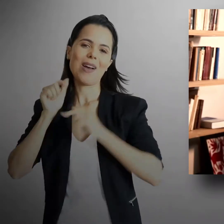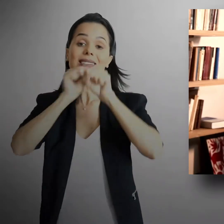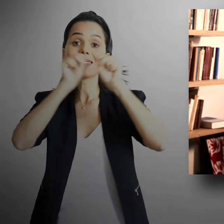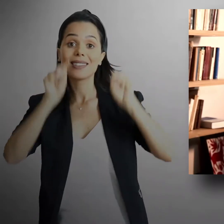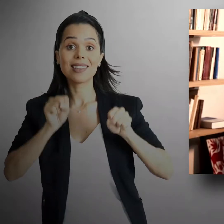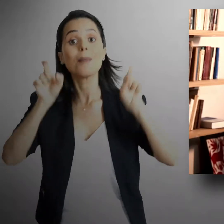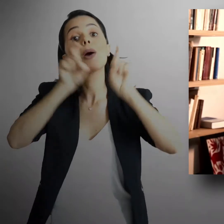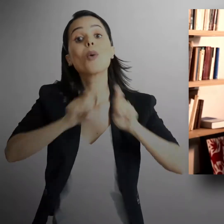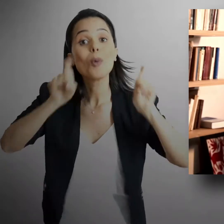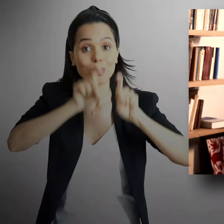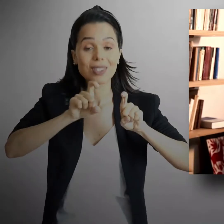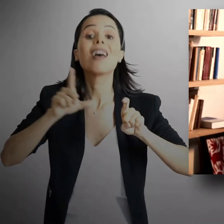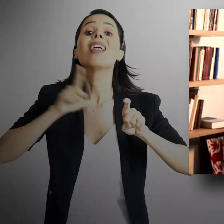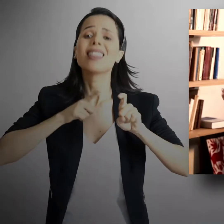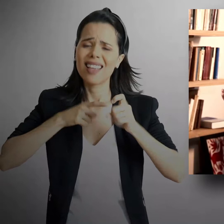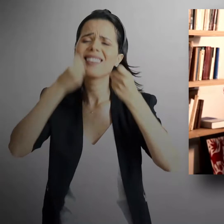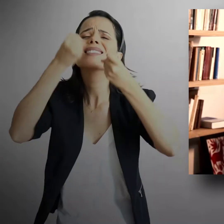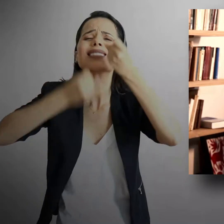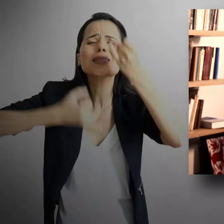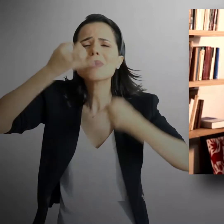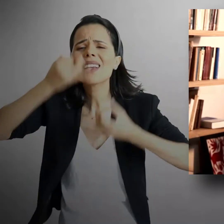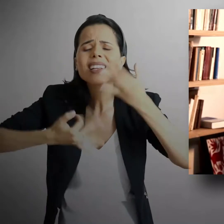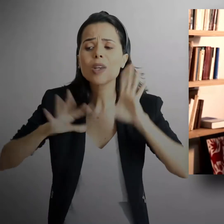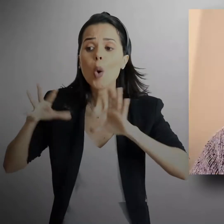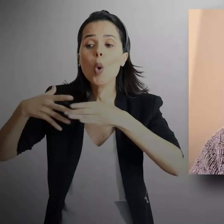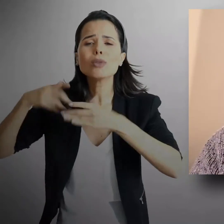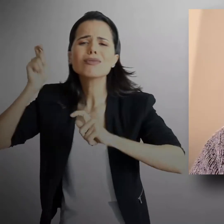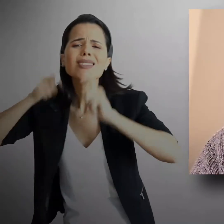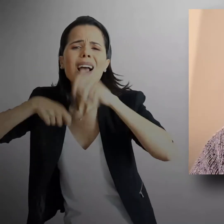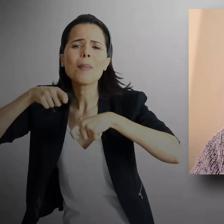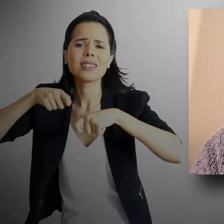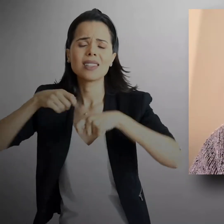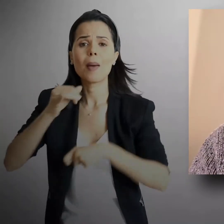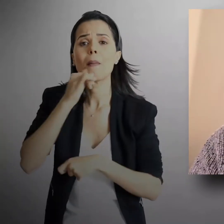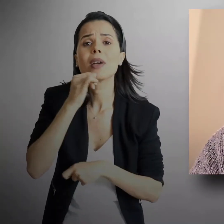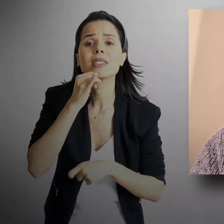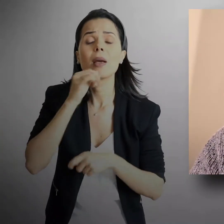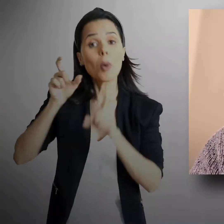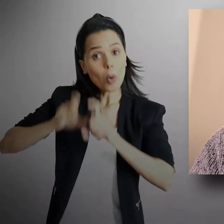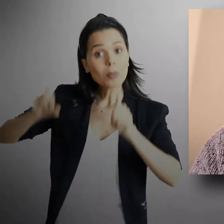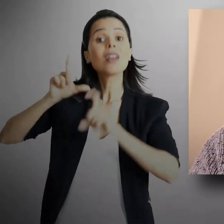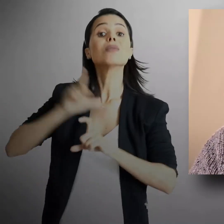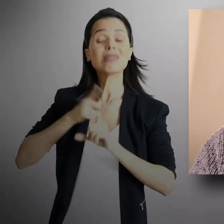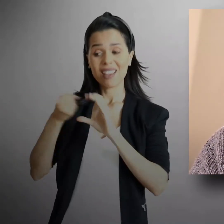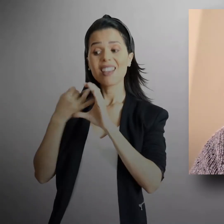explanation for this array of capacities. Computational systems have certain optimal